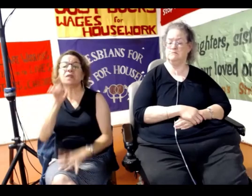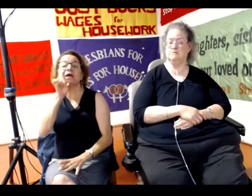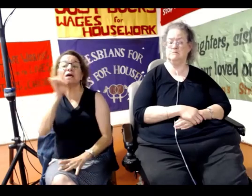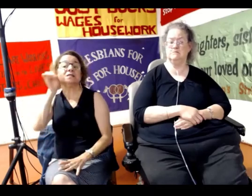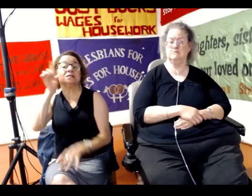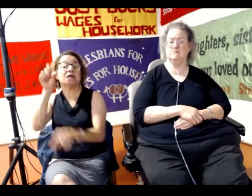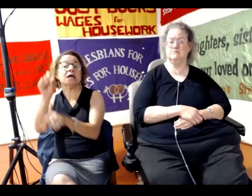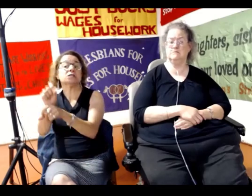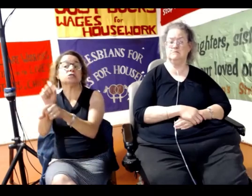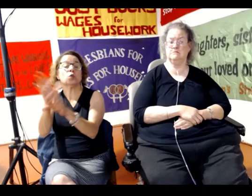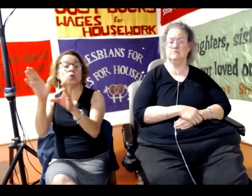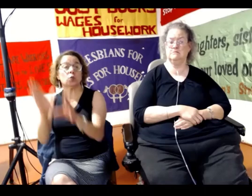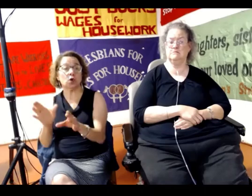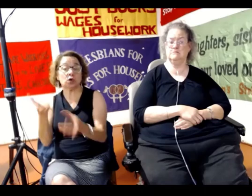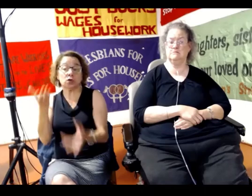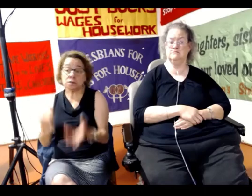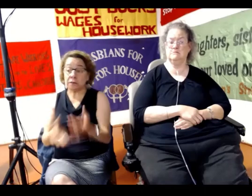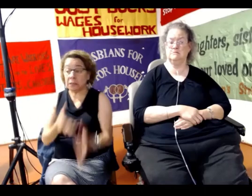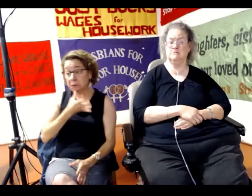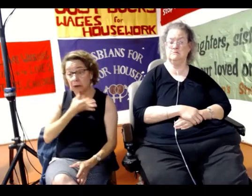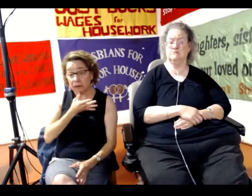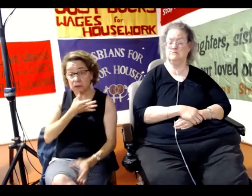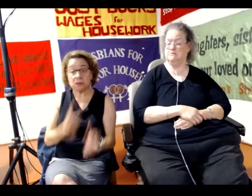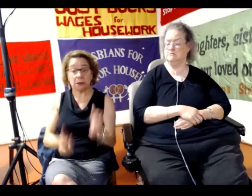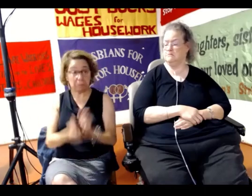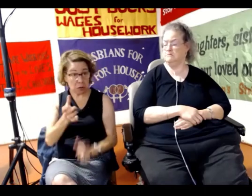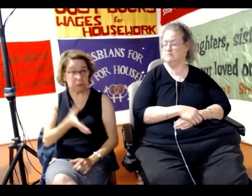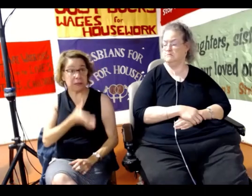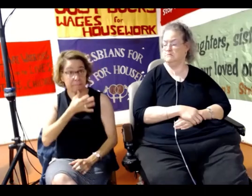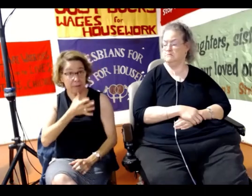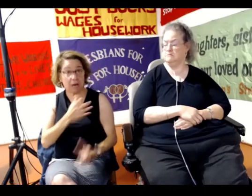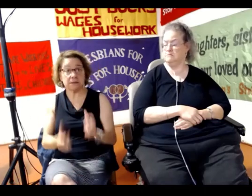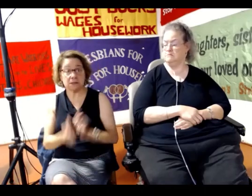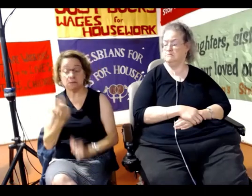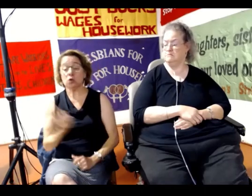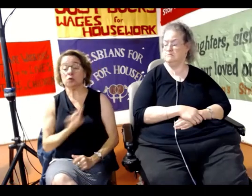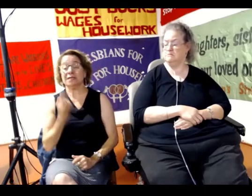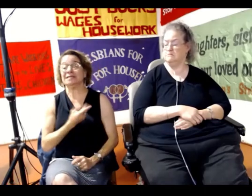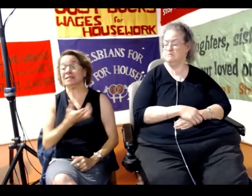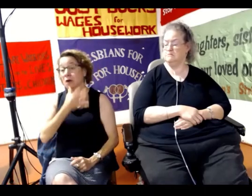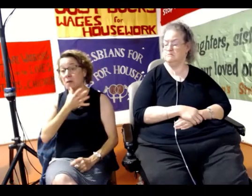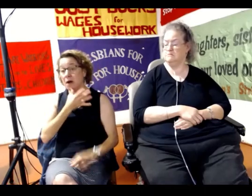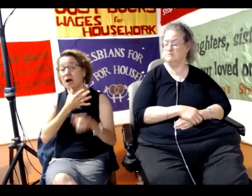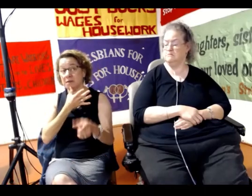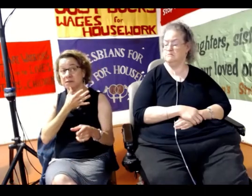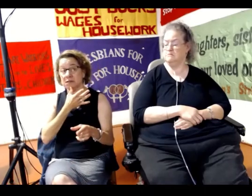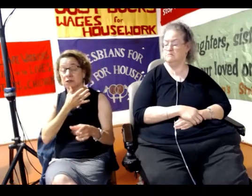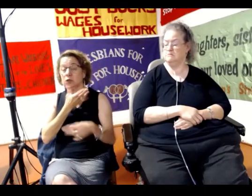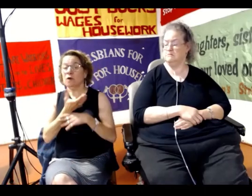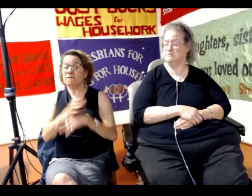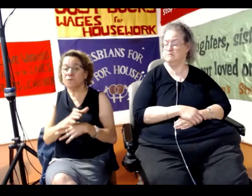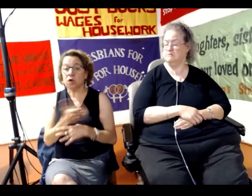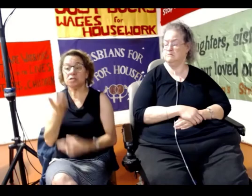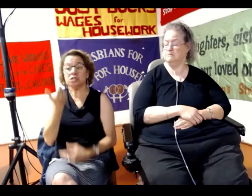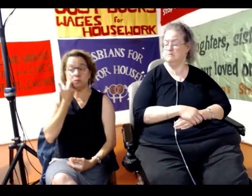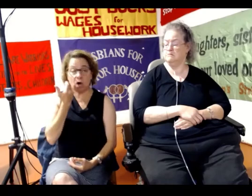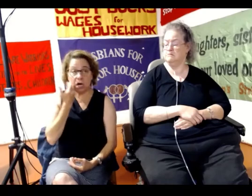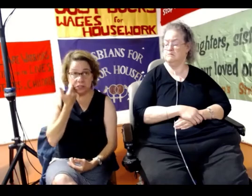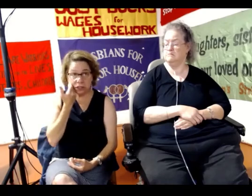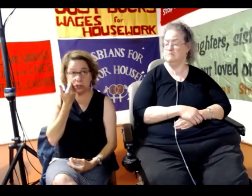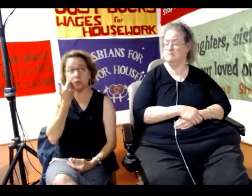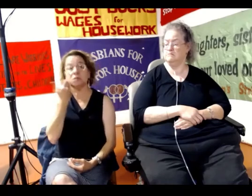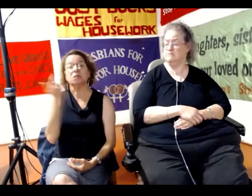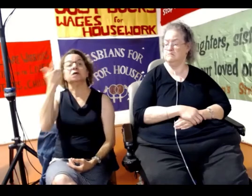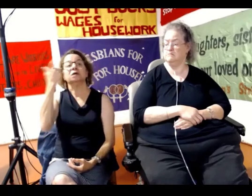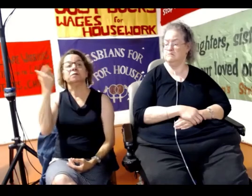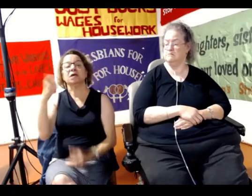workers are mainly mothers, mostly mothers, mostly single mothers, who are pushed into prostitution because